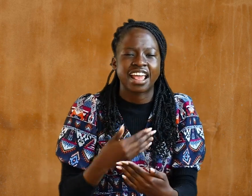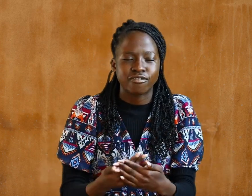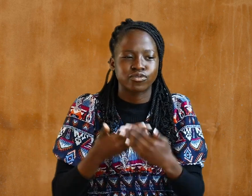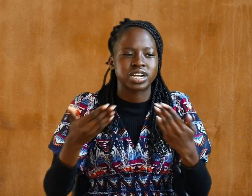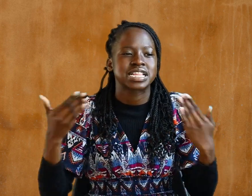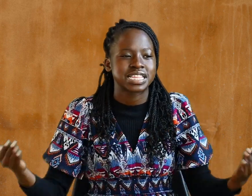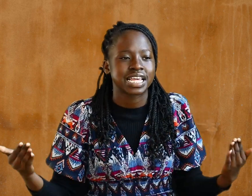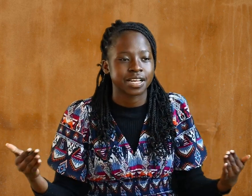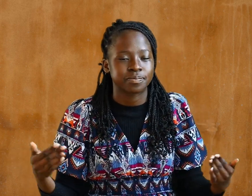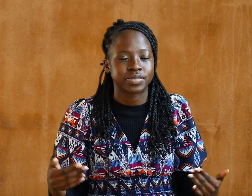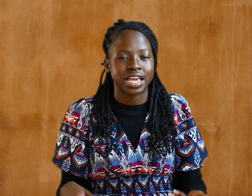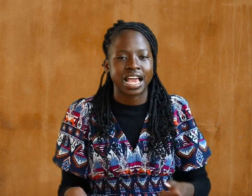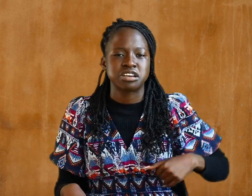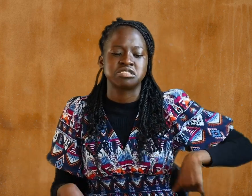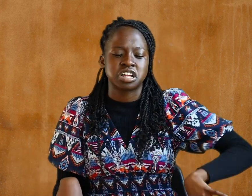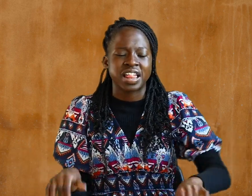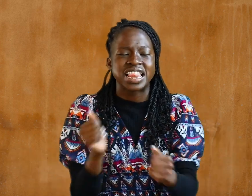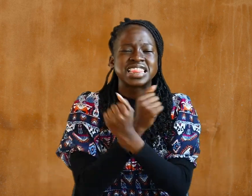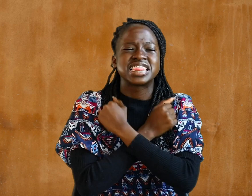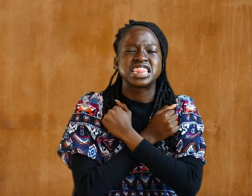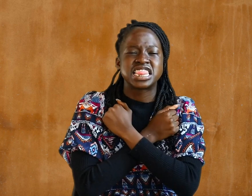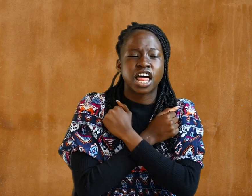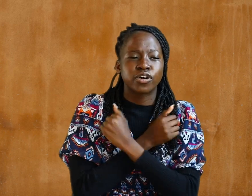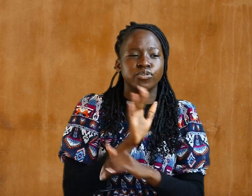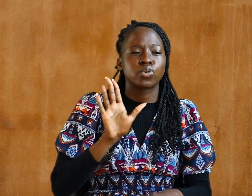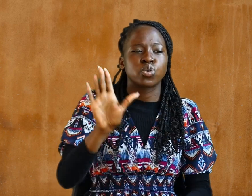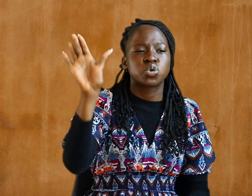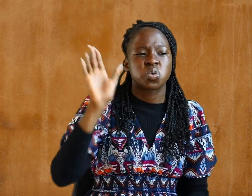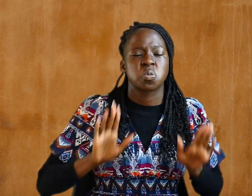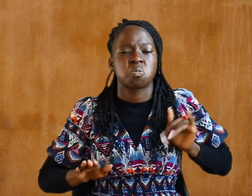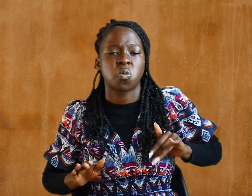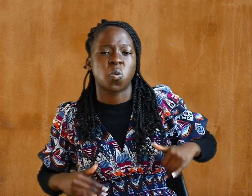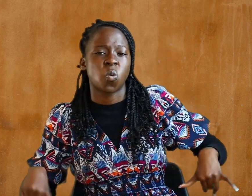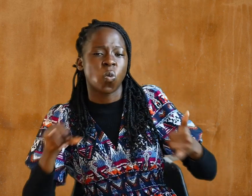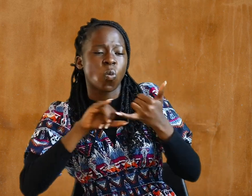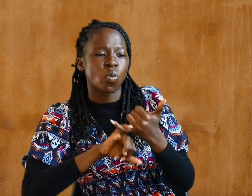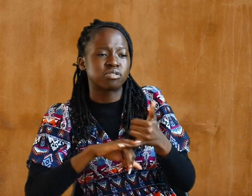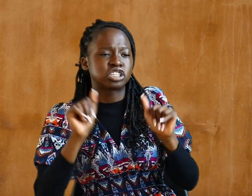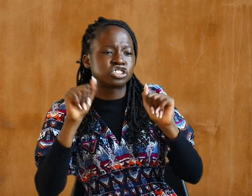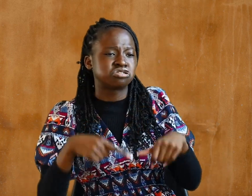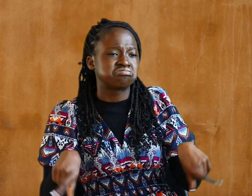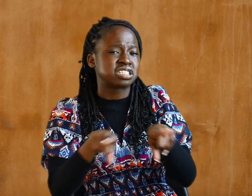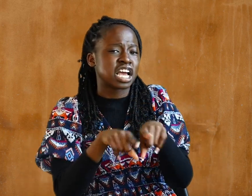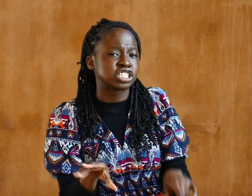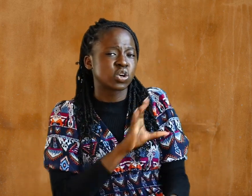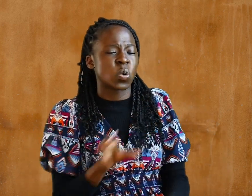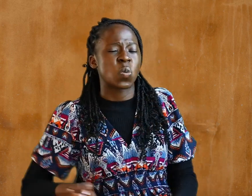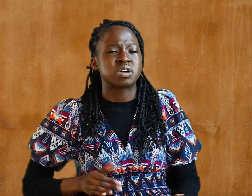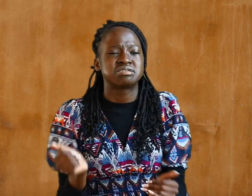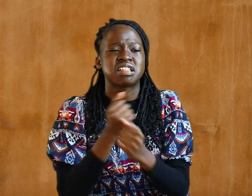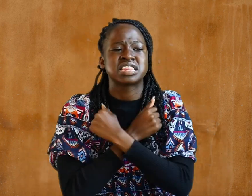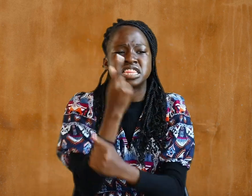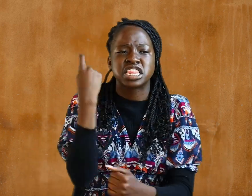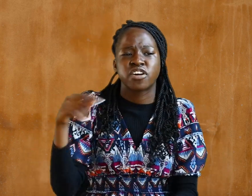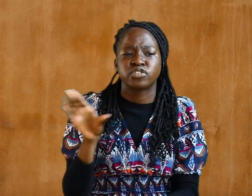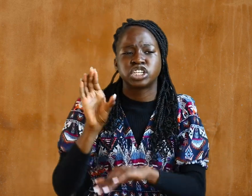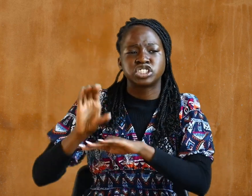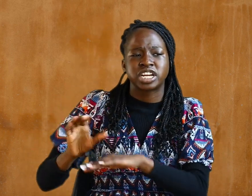wives just as Christ loved the church and gave himself up for her to make her